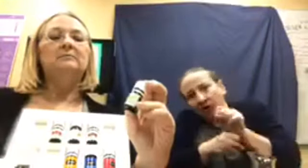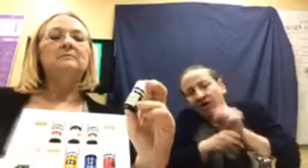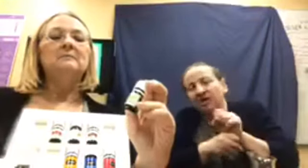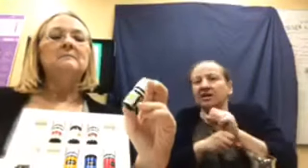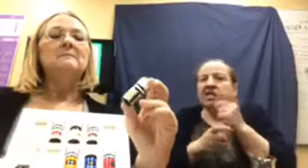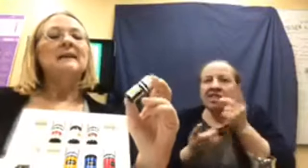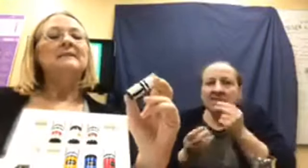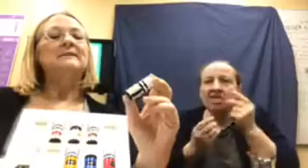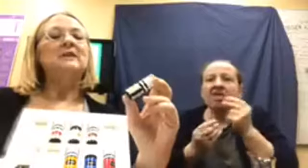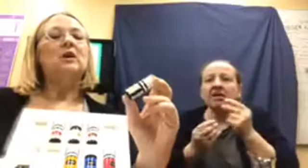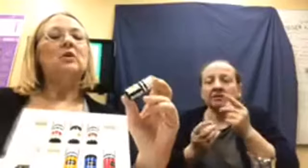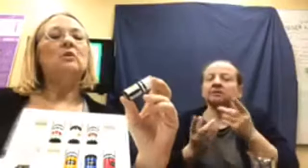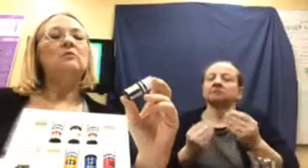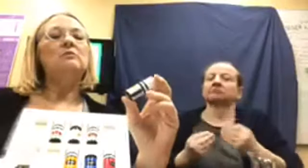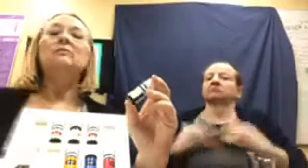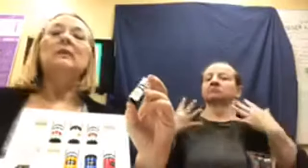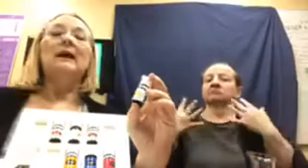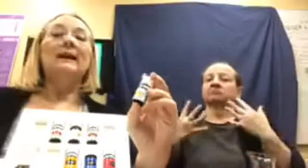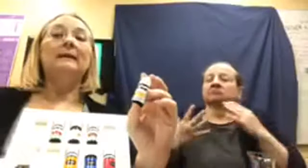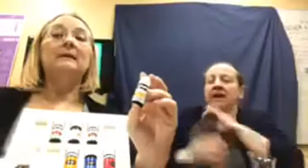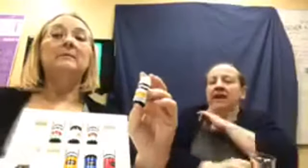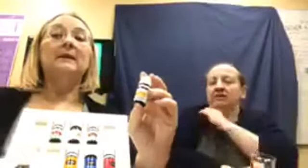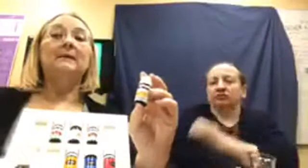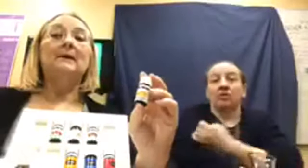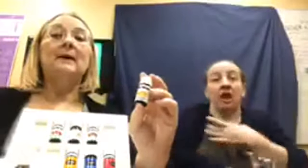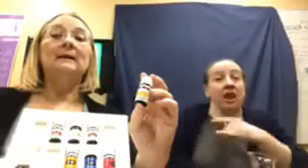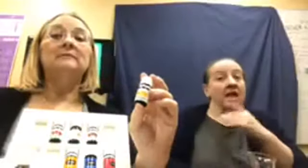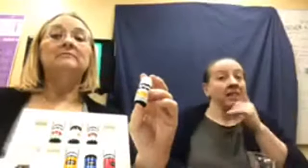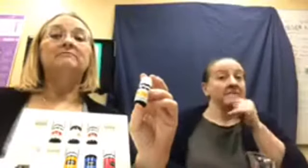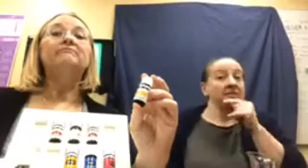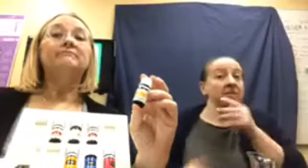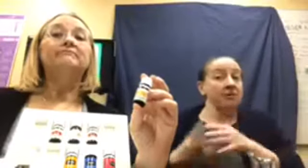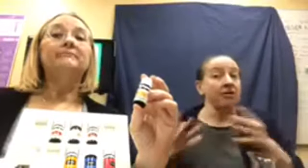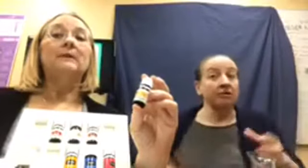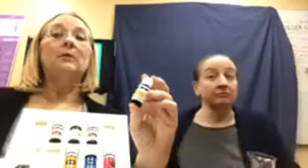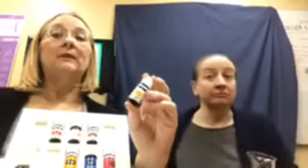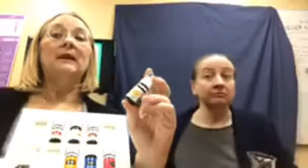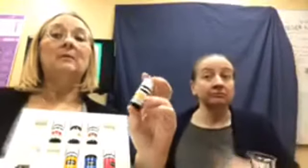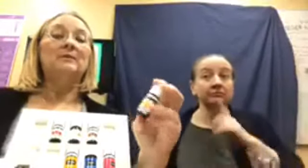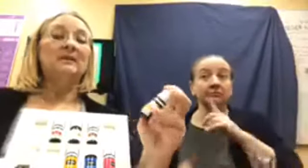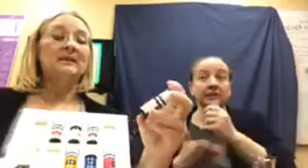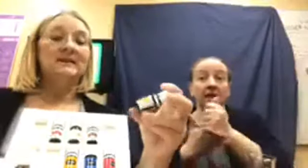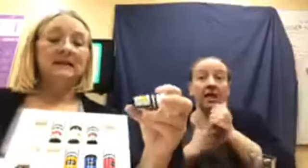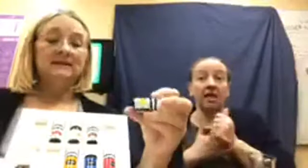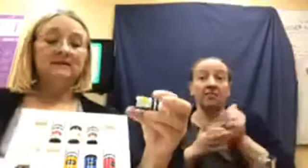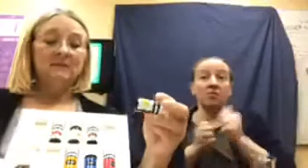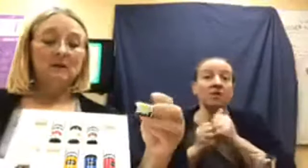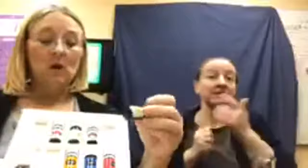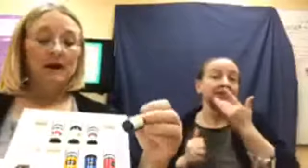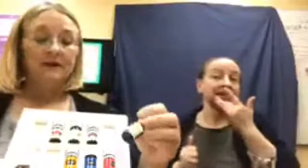Um, so, I like lemon a lot. It really helps with the taste of my water.